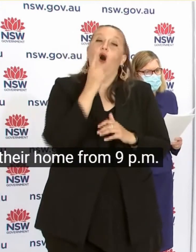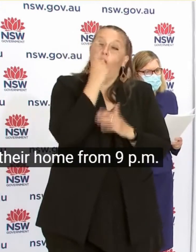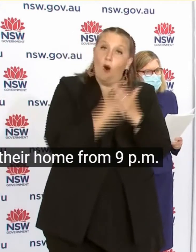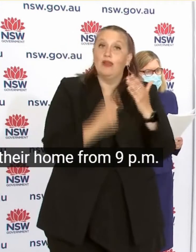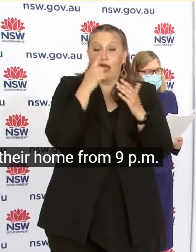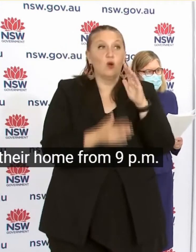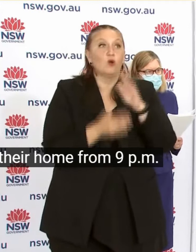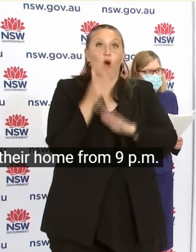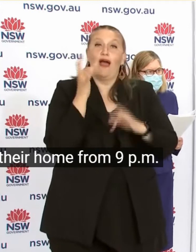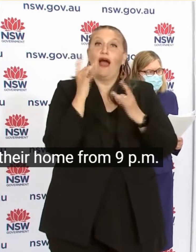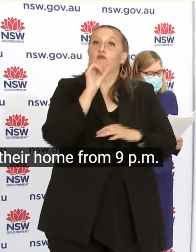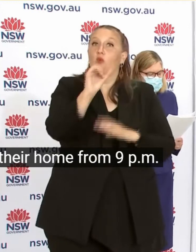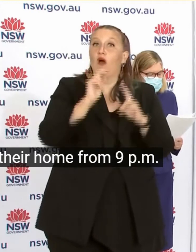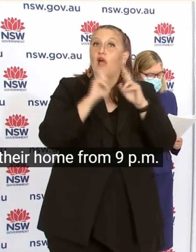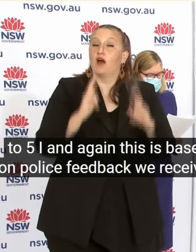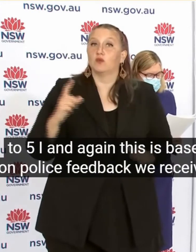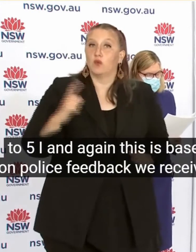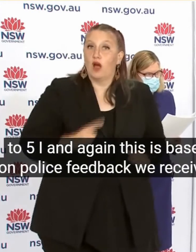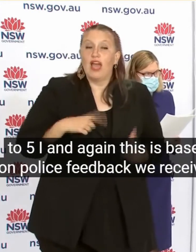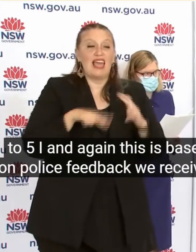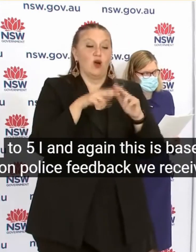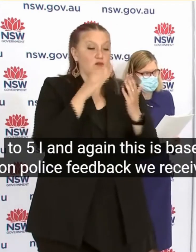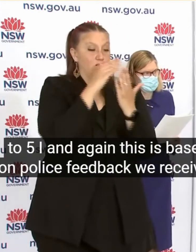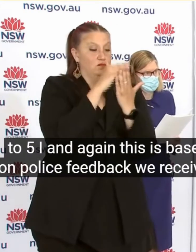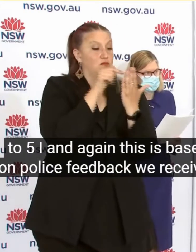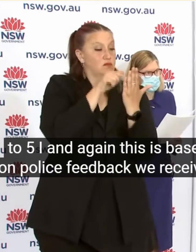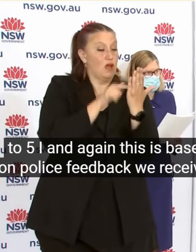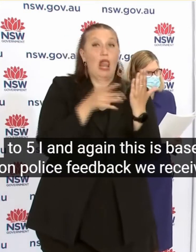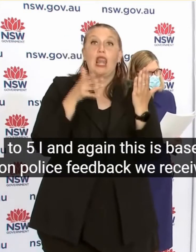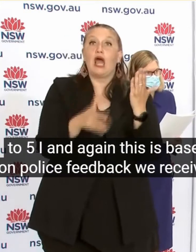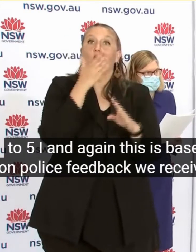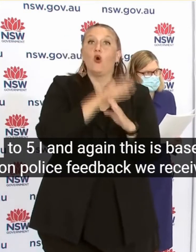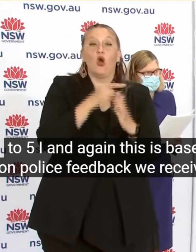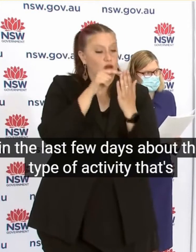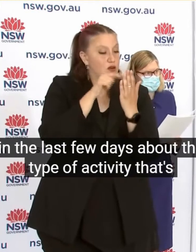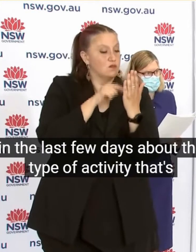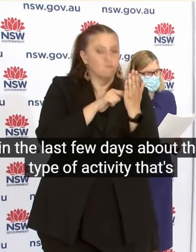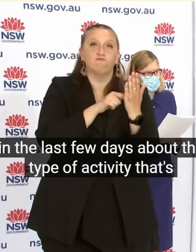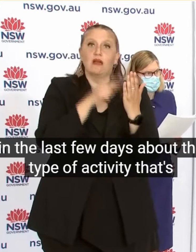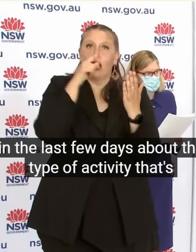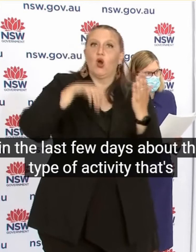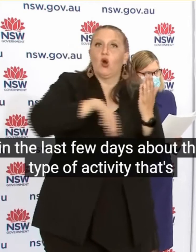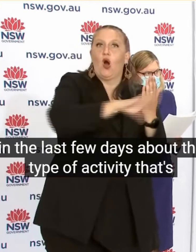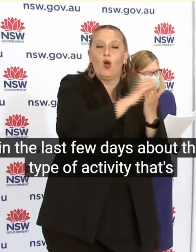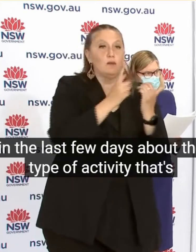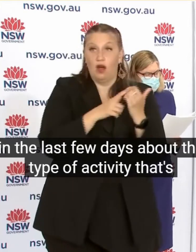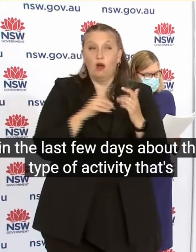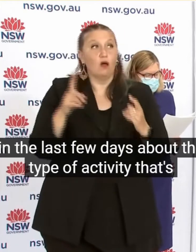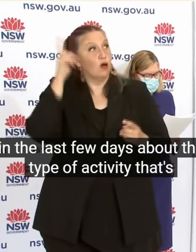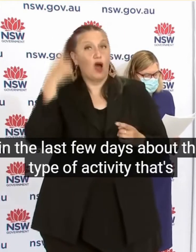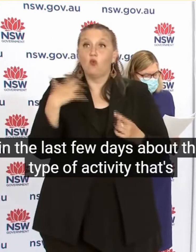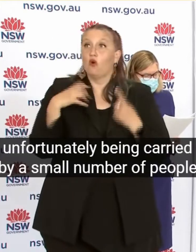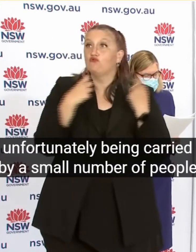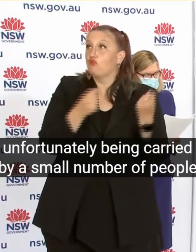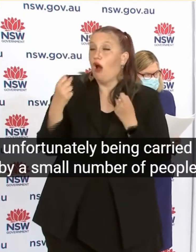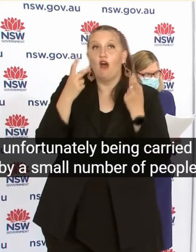again this is based on police feedback we received in the last few days About the type of activity that's unfortunately being carried out By a small number of people